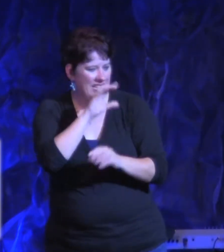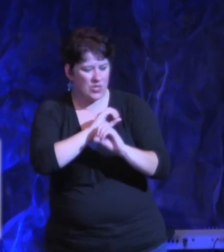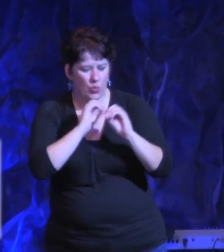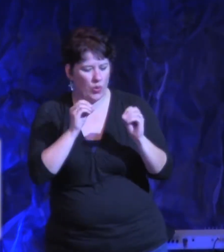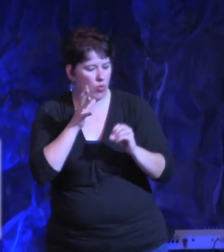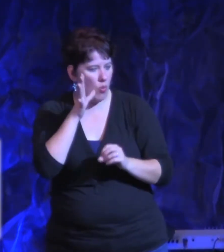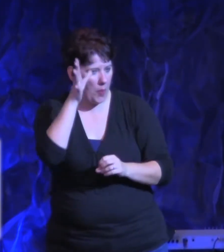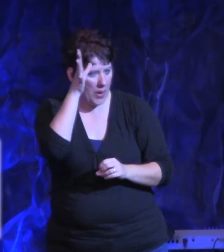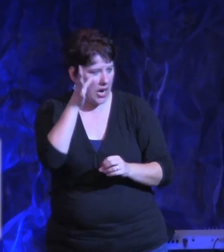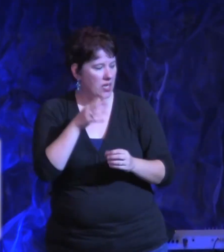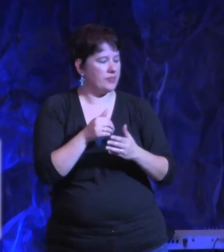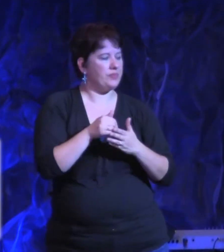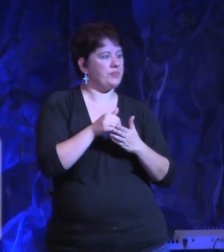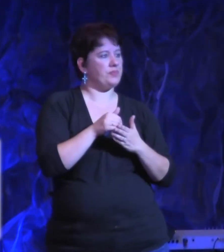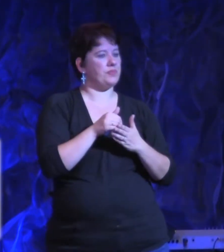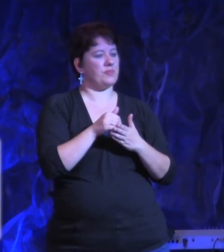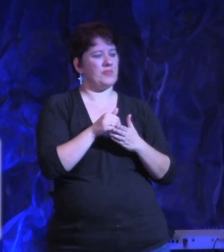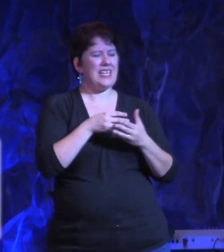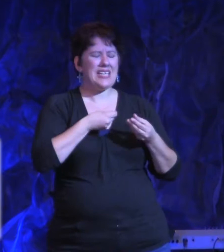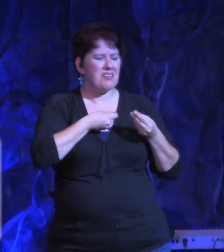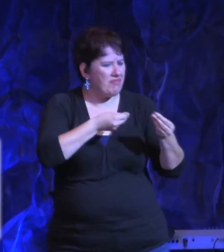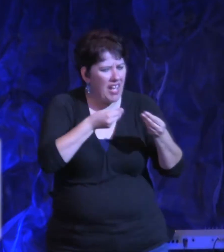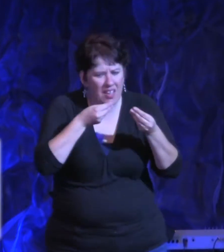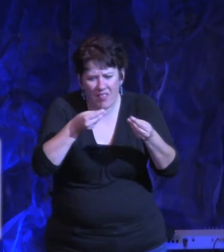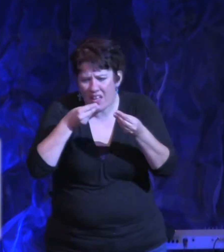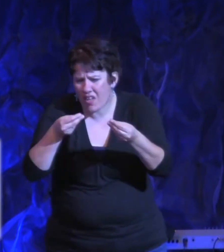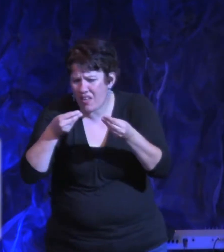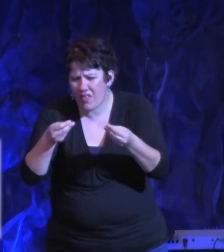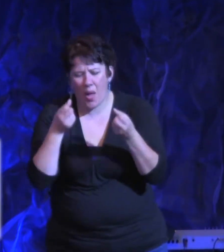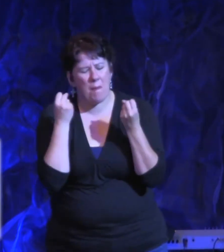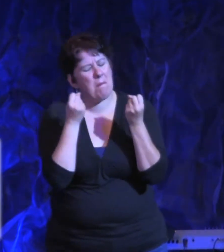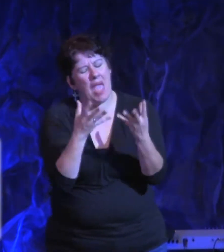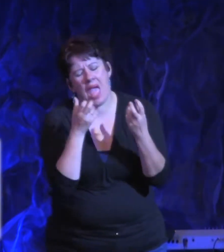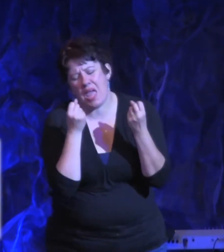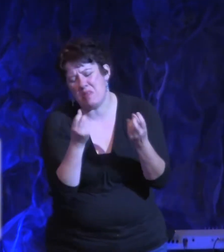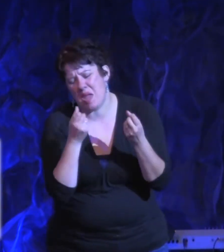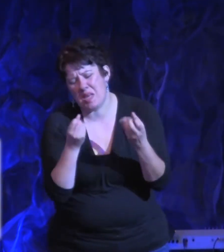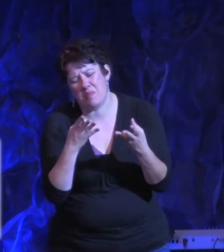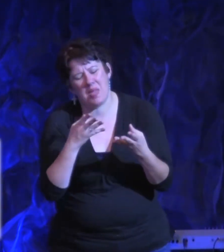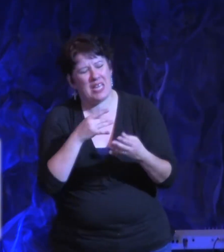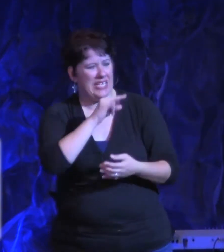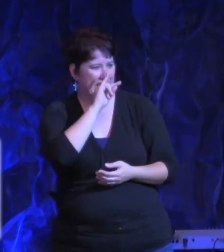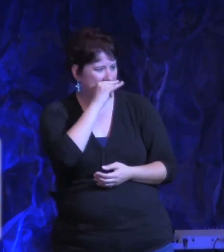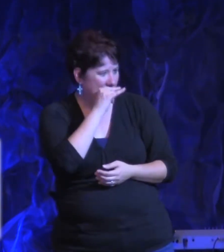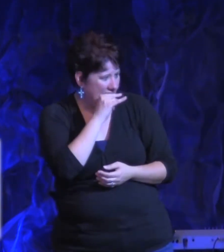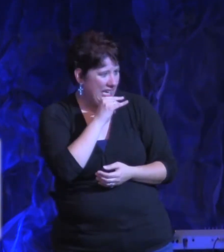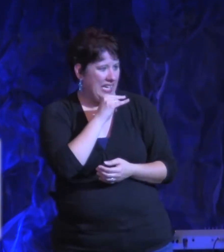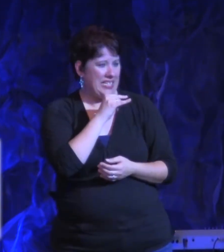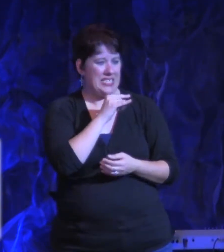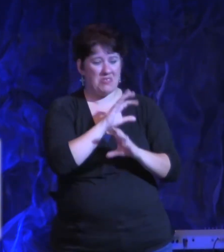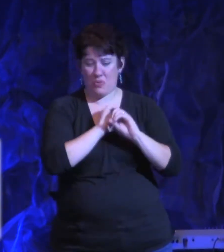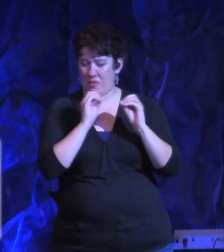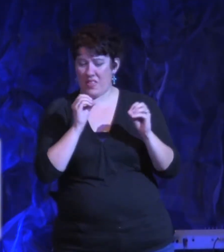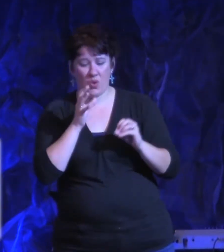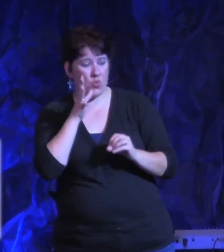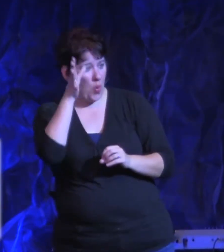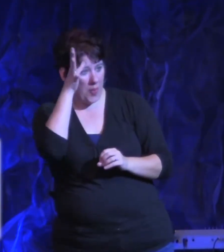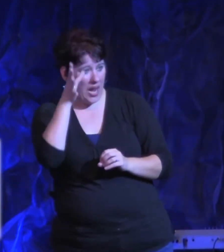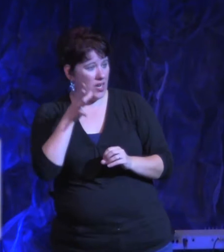him. And he fed thousands of orphans for years. Just believing God, having faith in God.